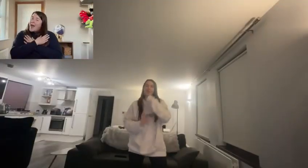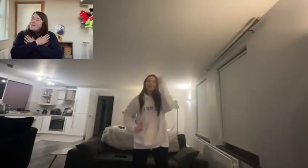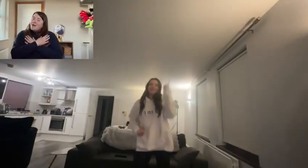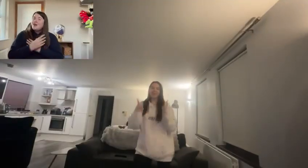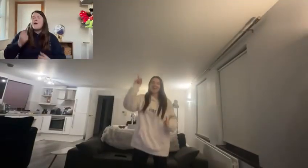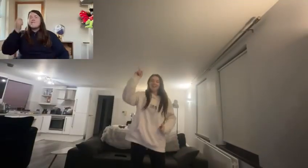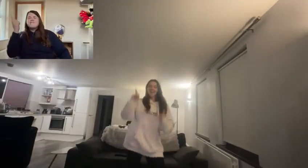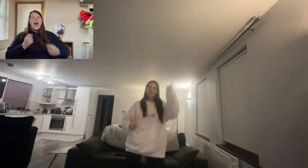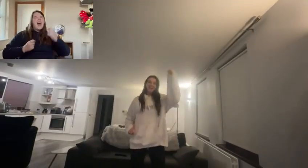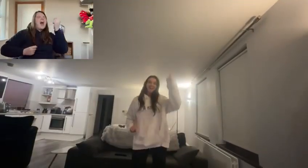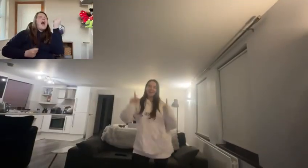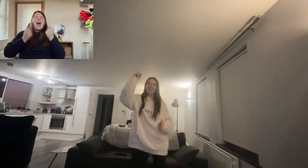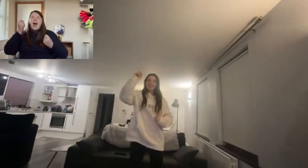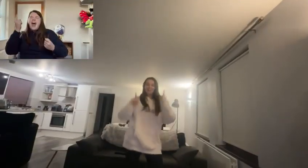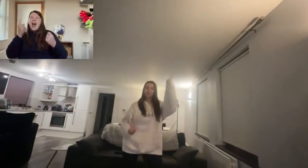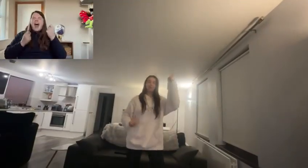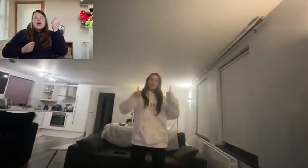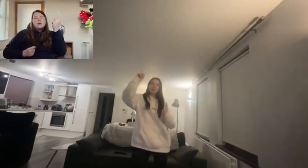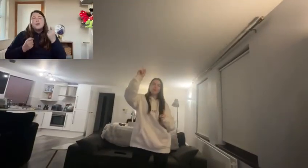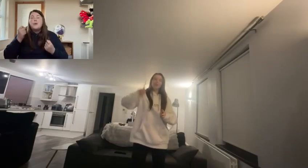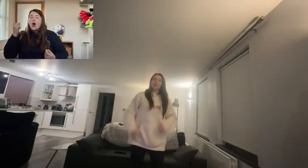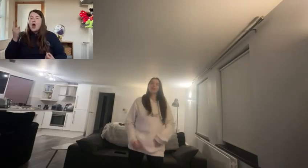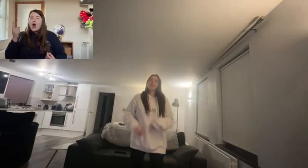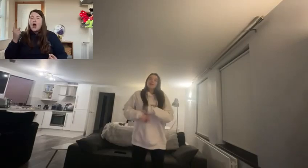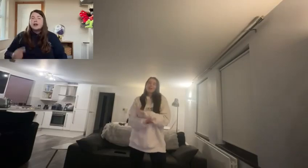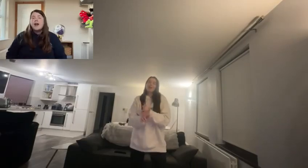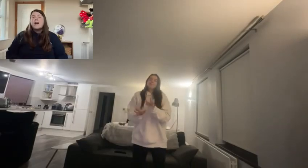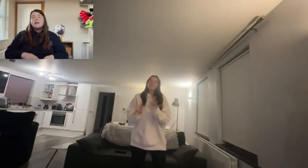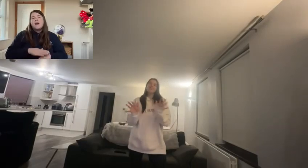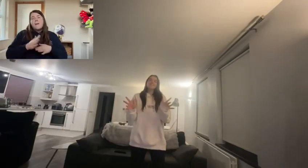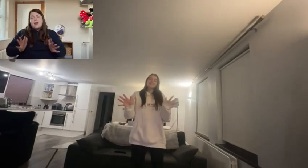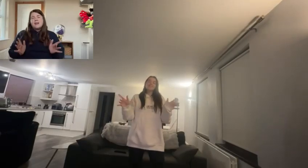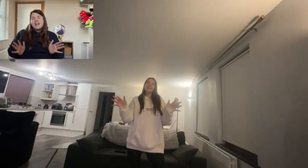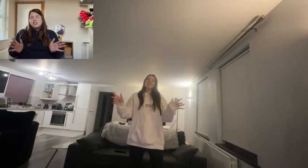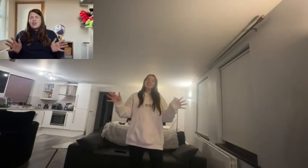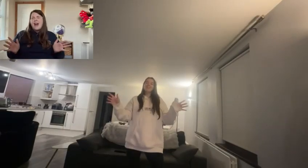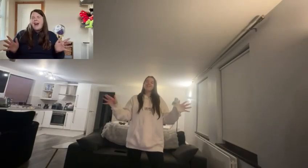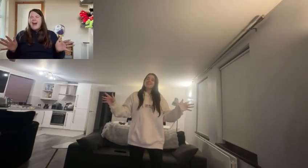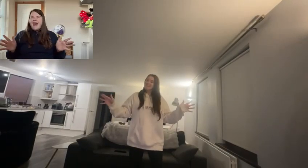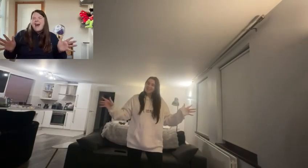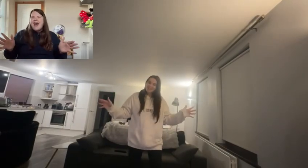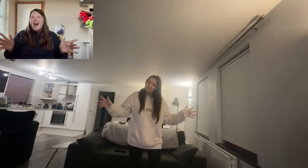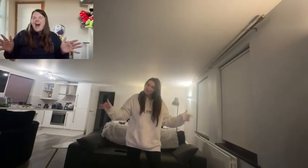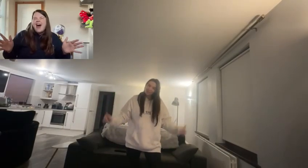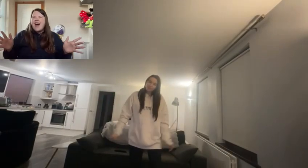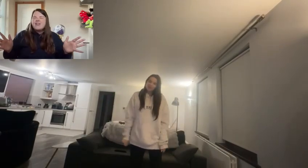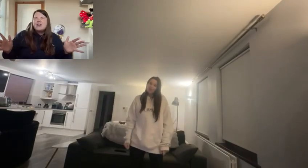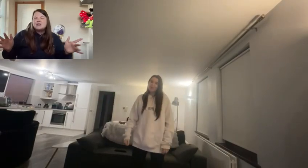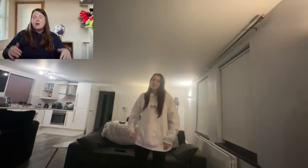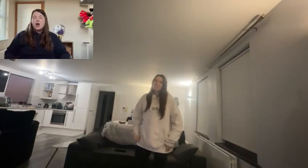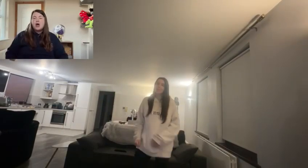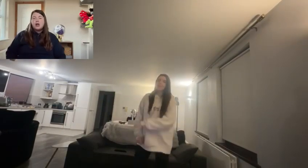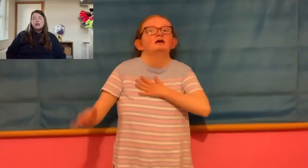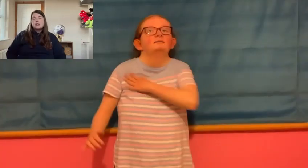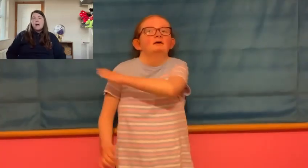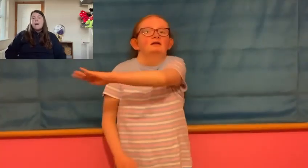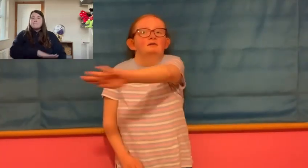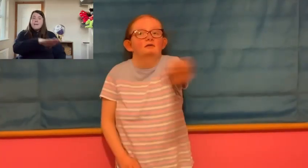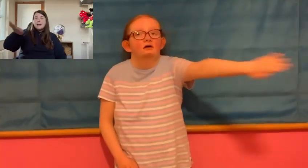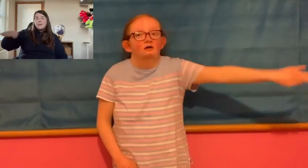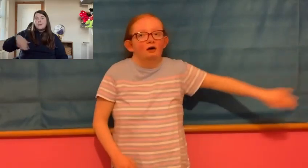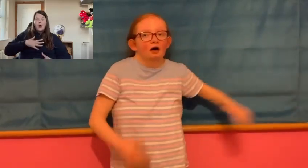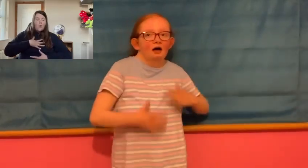Baby you're a firework, come on let your colors burst,